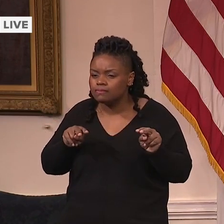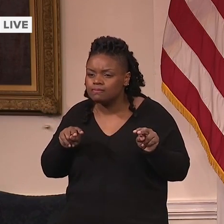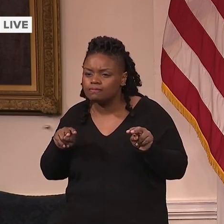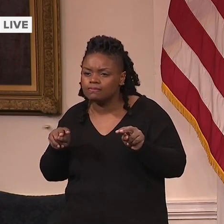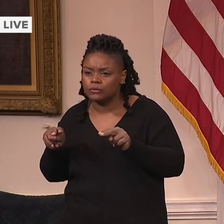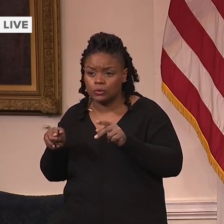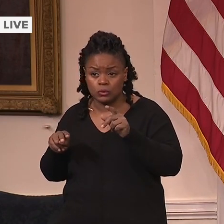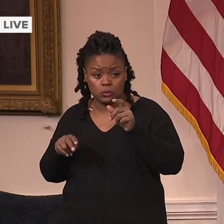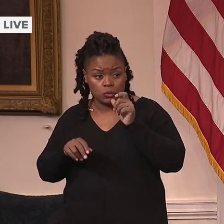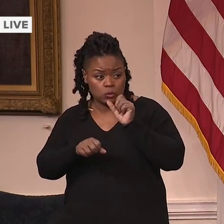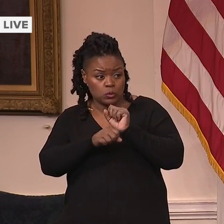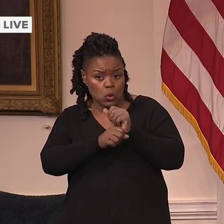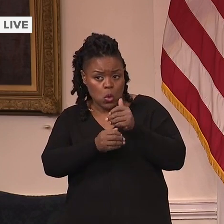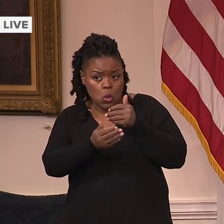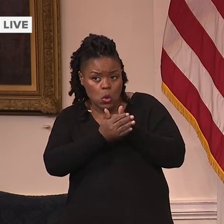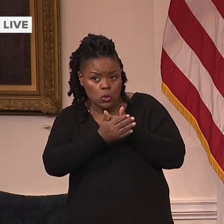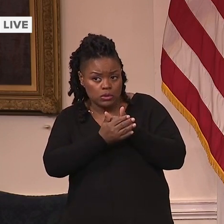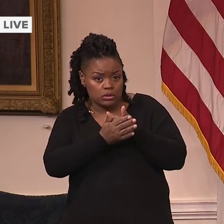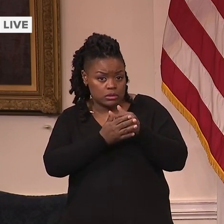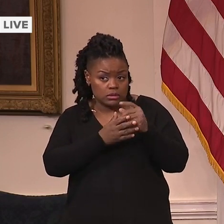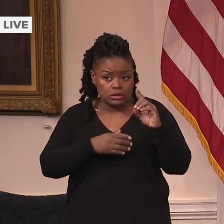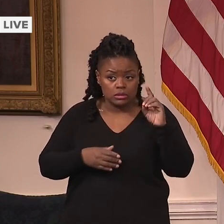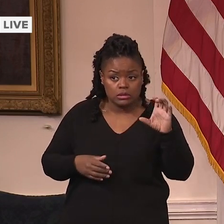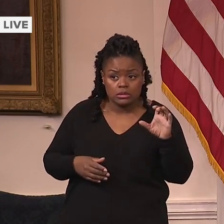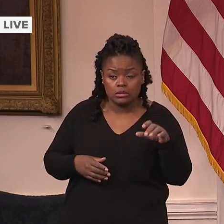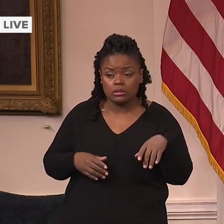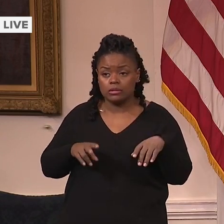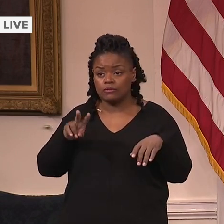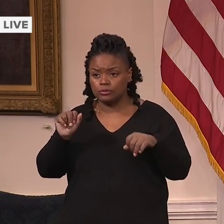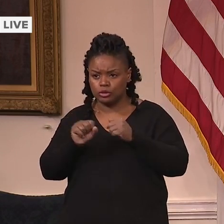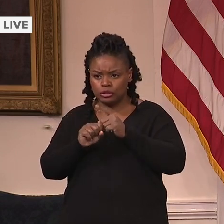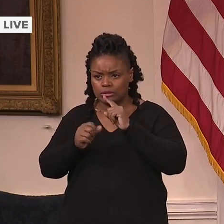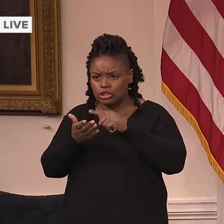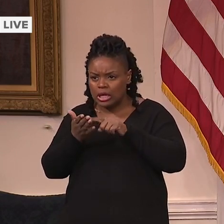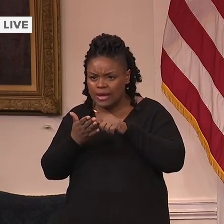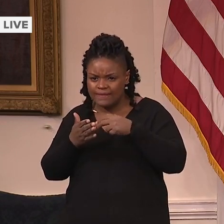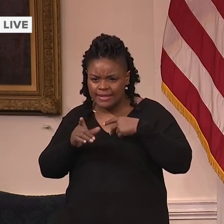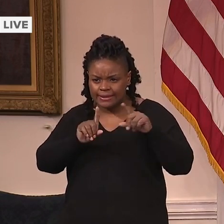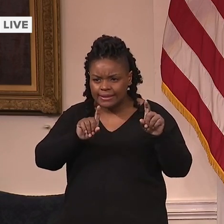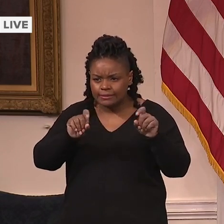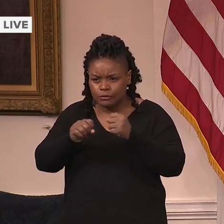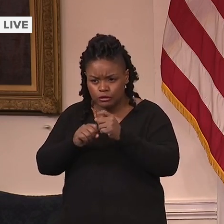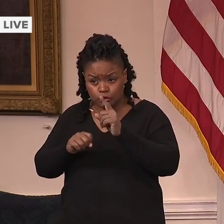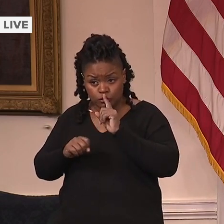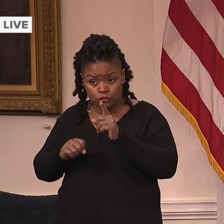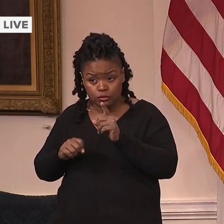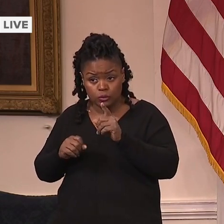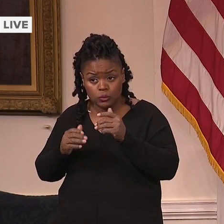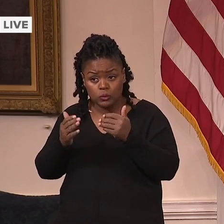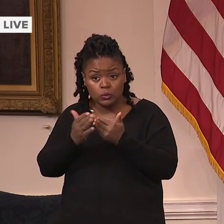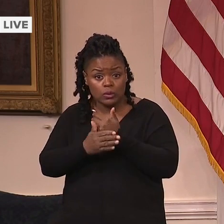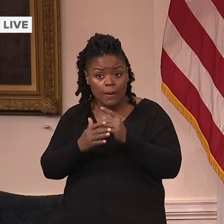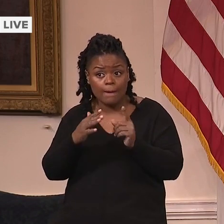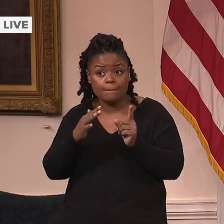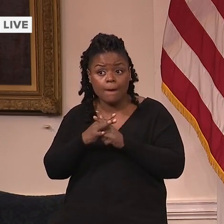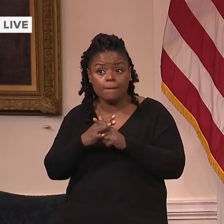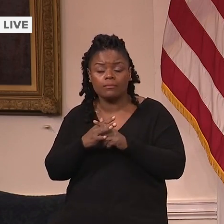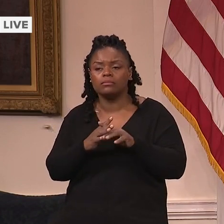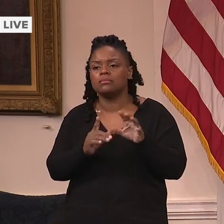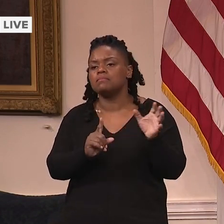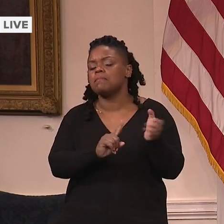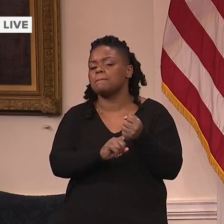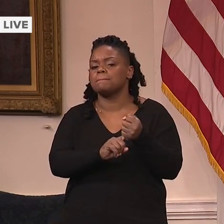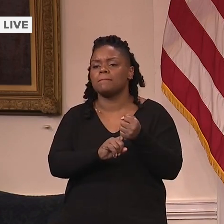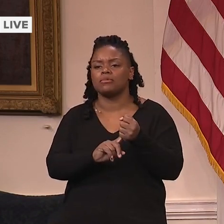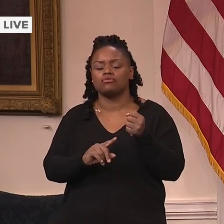partners. And we are conducting the sequencing that is needed to be able to detect the potential variant here in